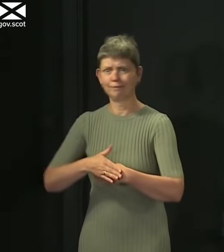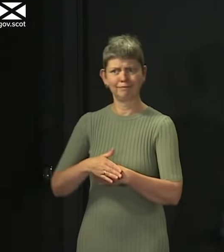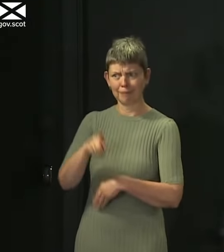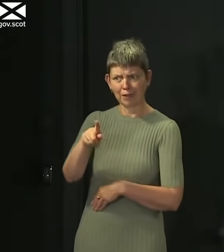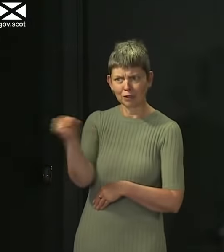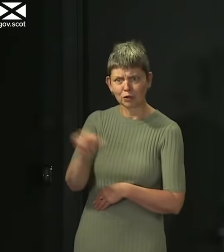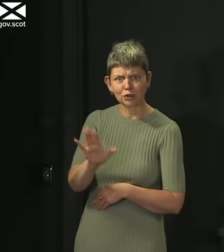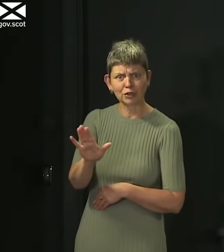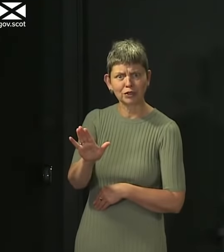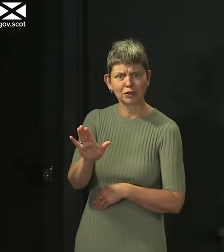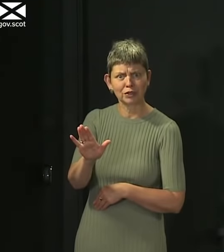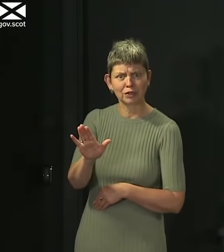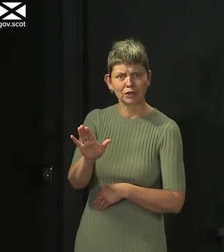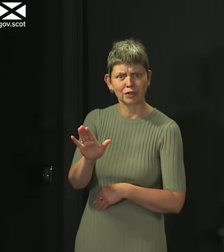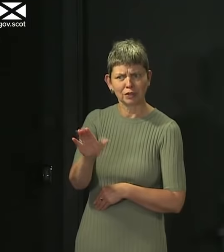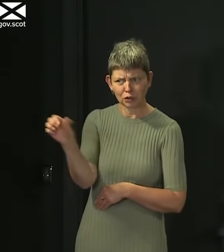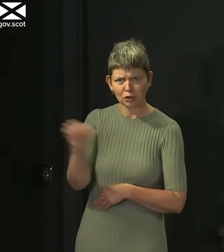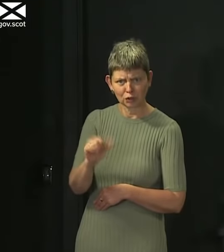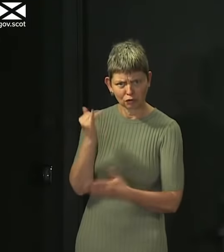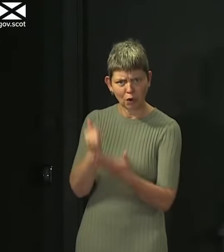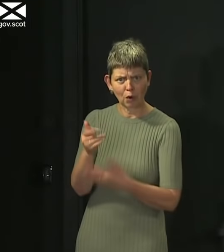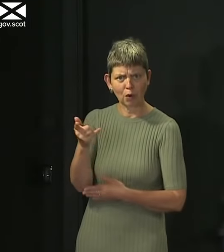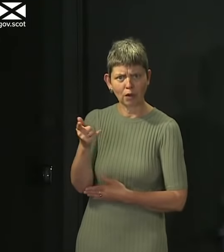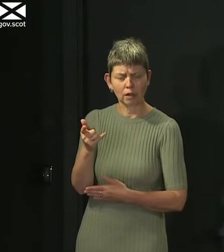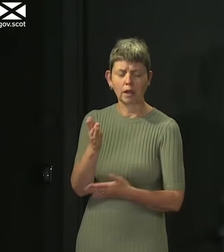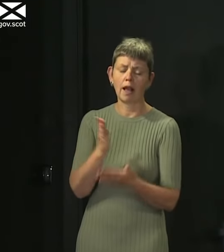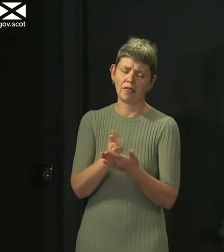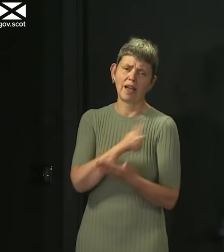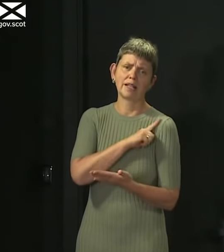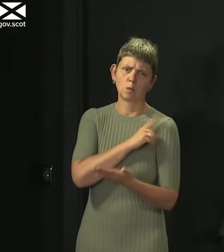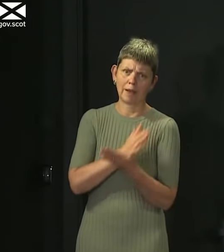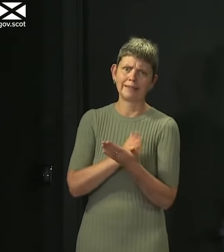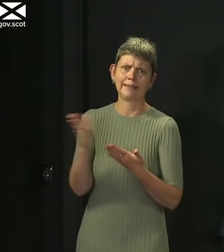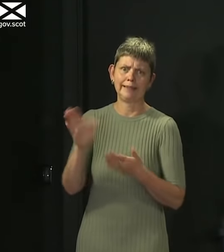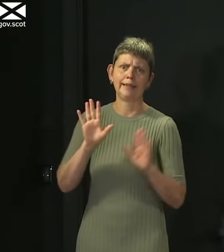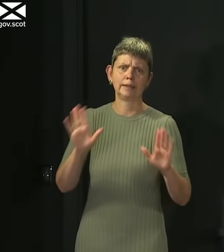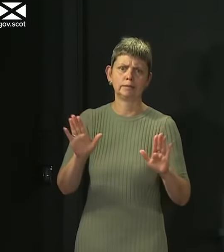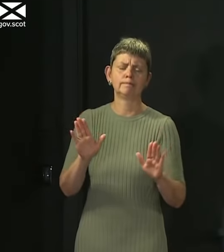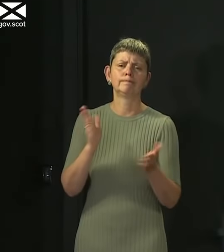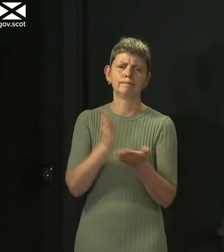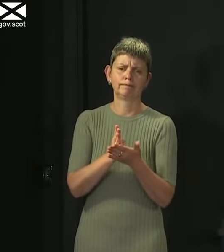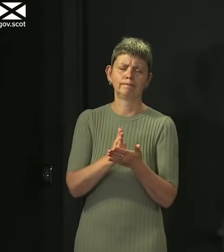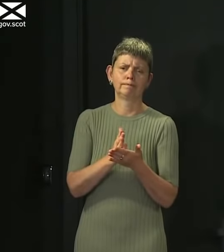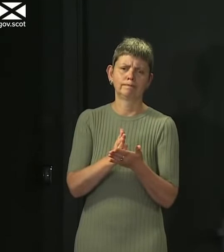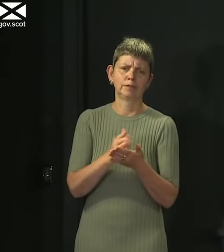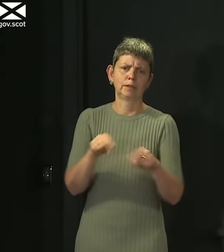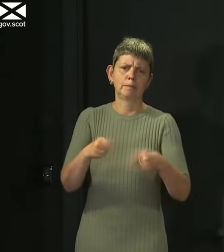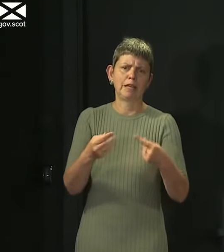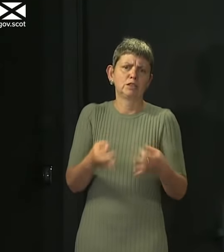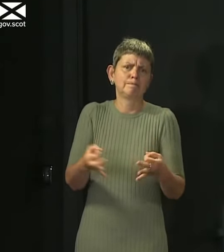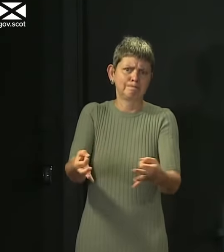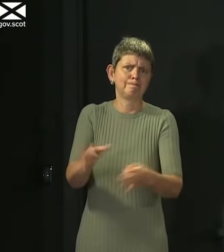And it's really important just to be clear about that right now so that we don't see a repeat of this kind of incident.